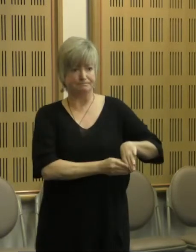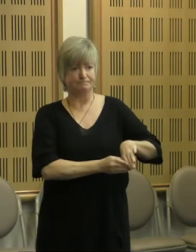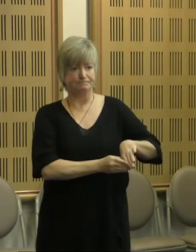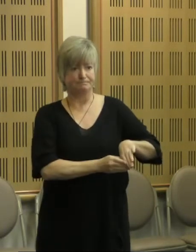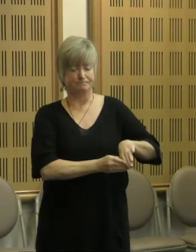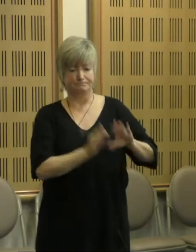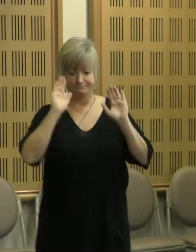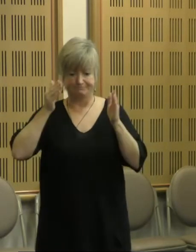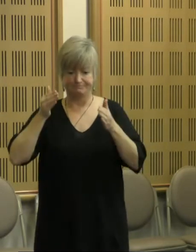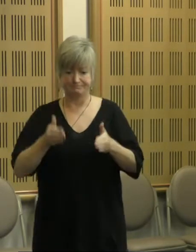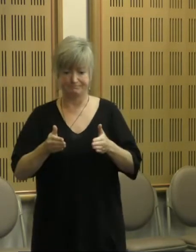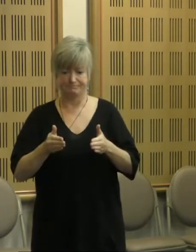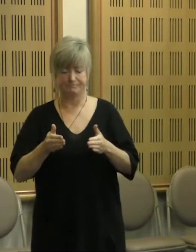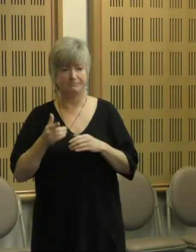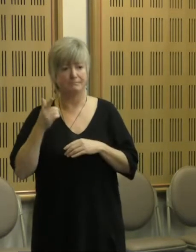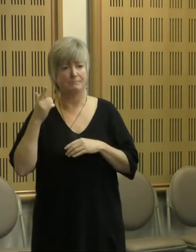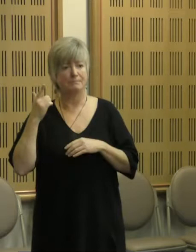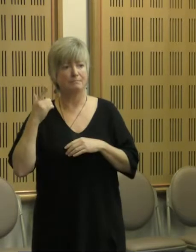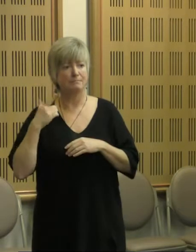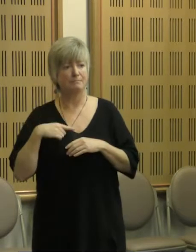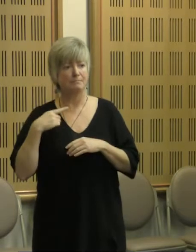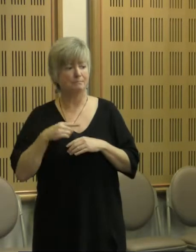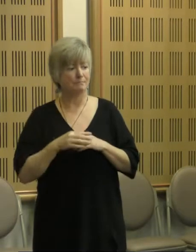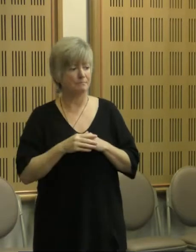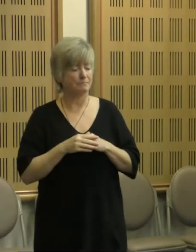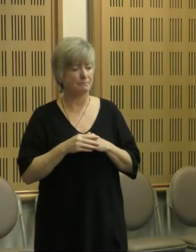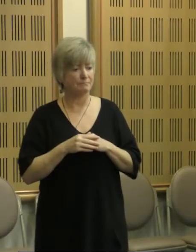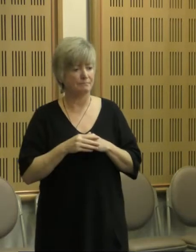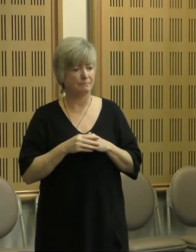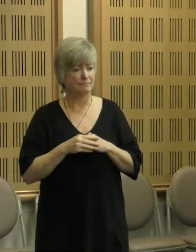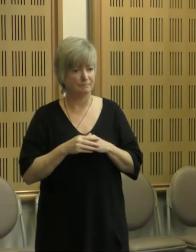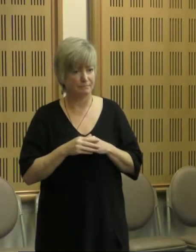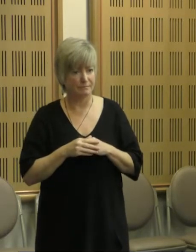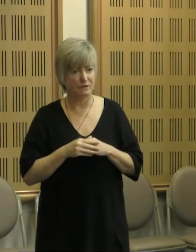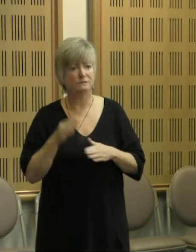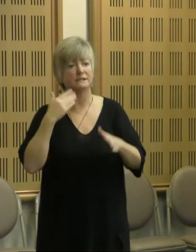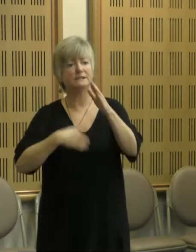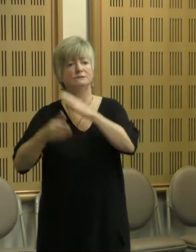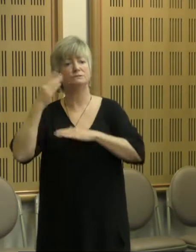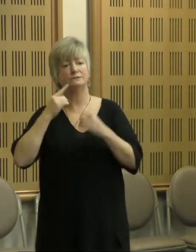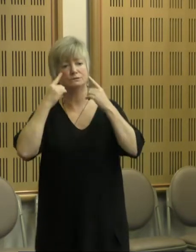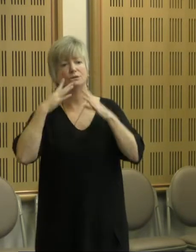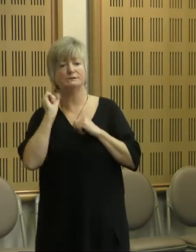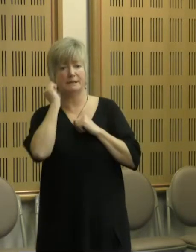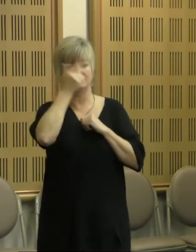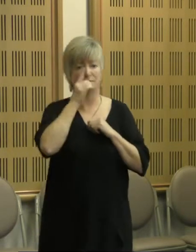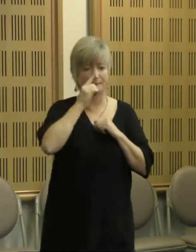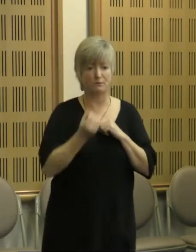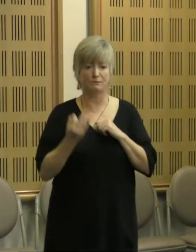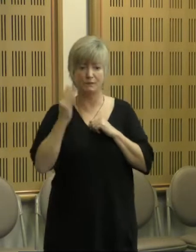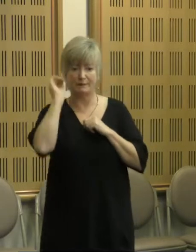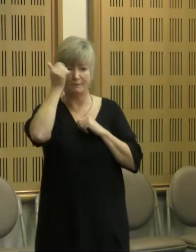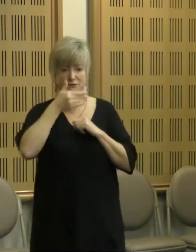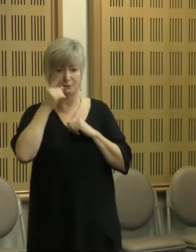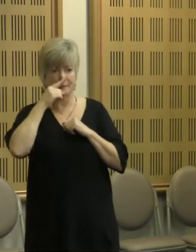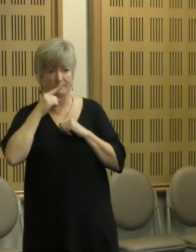for all its good intentions, the history of relations between Aboriginal and non-Aboriginal people in this country is full of